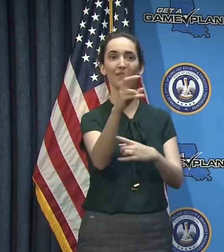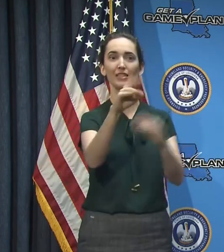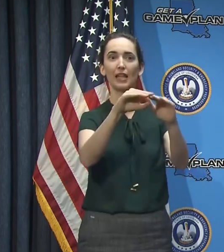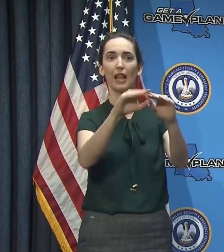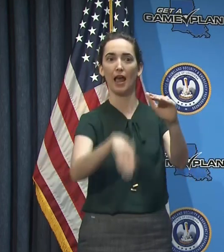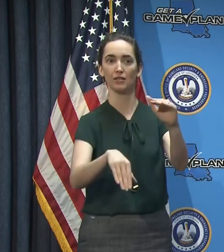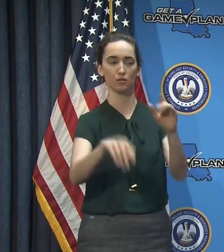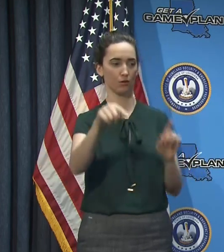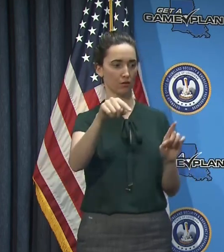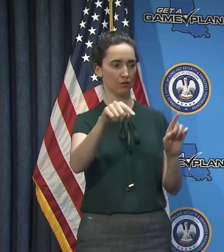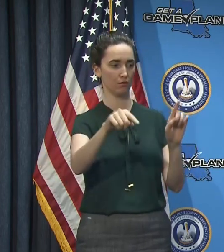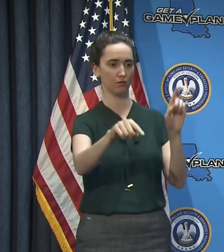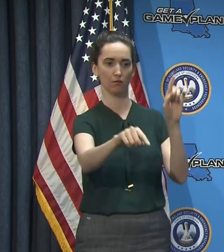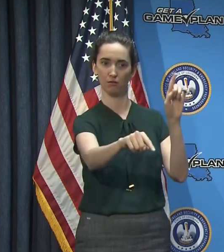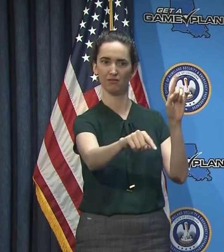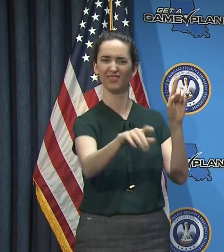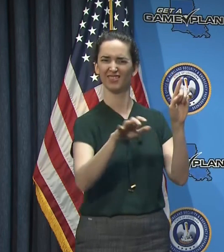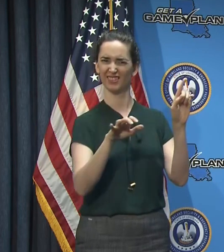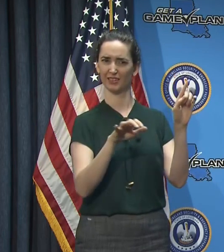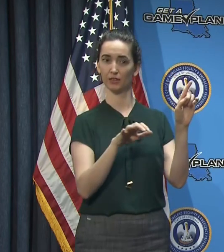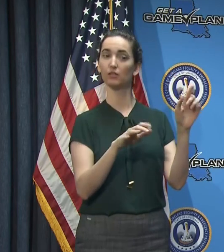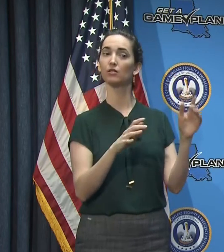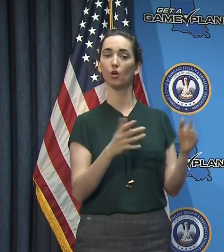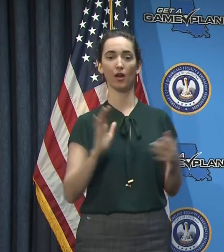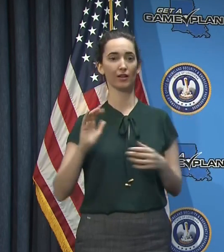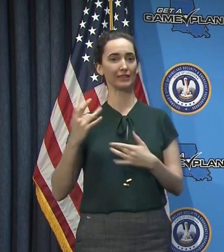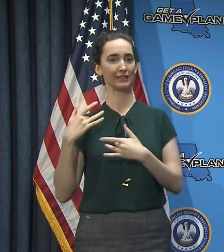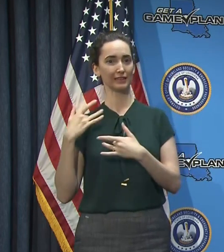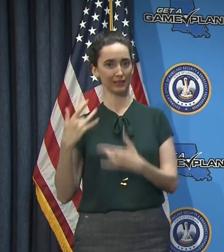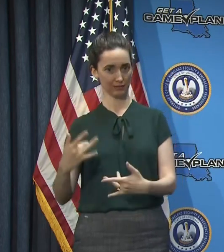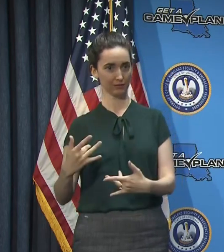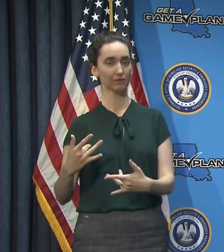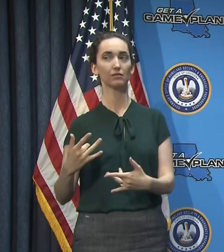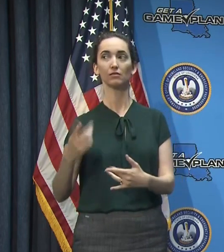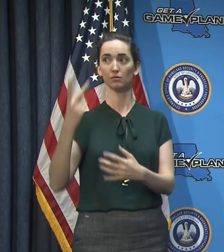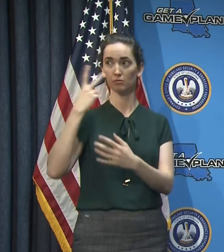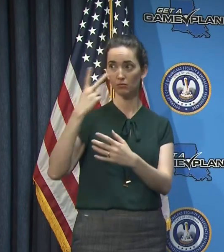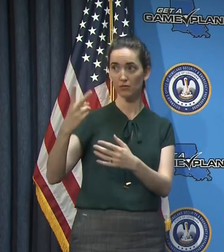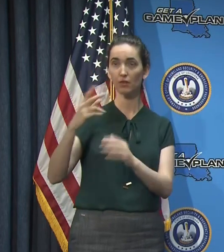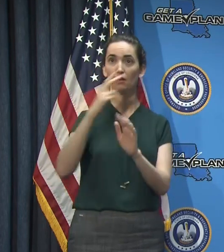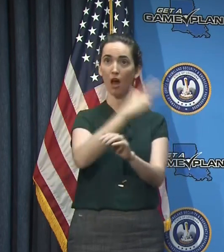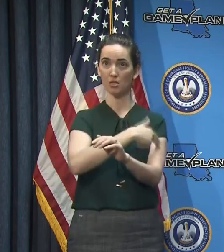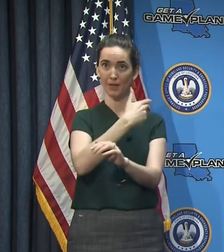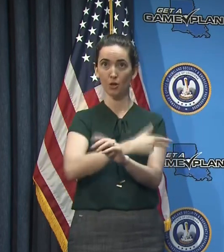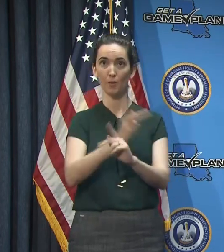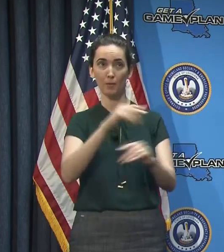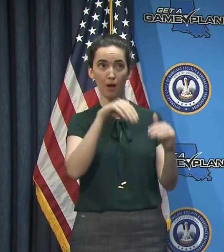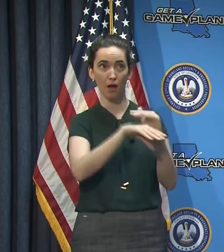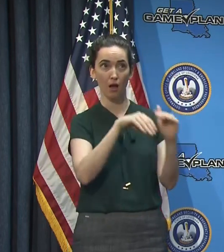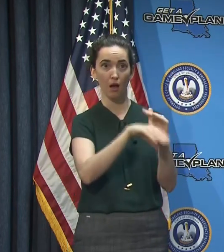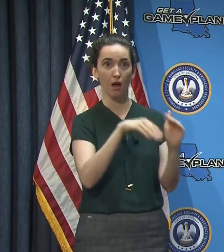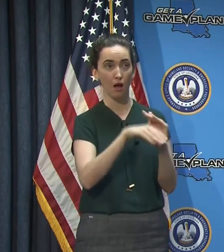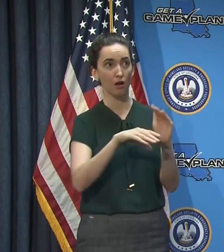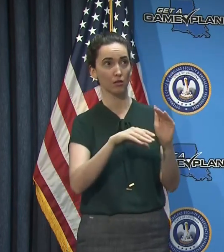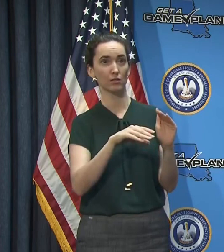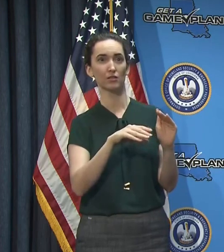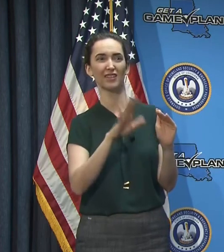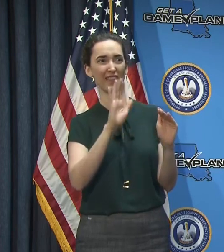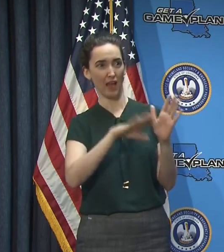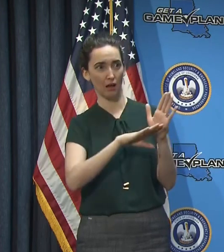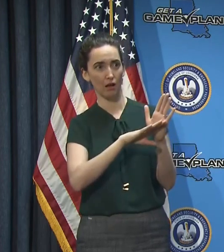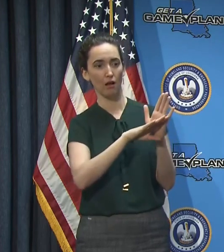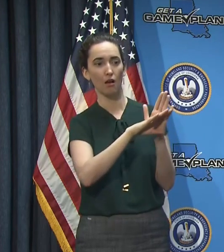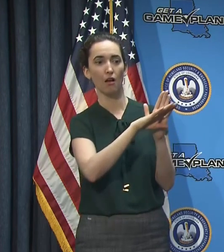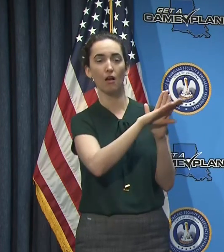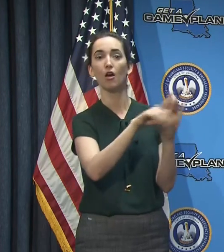continuation of the trend that we're seeing in our hospitals with less individuals, fewer individuals with